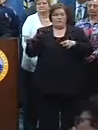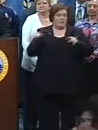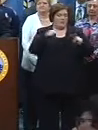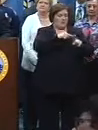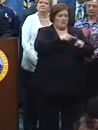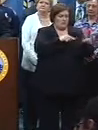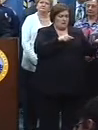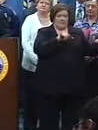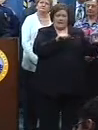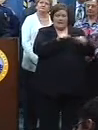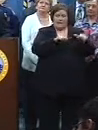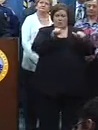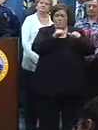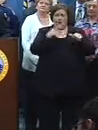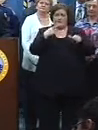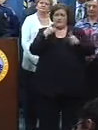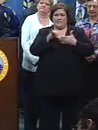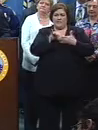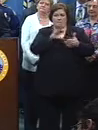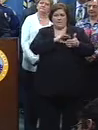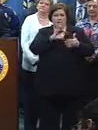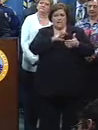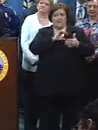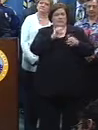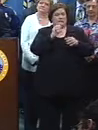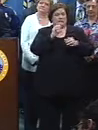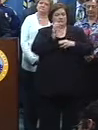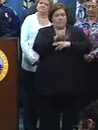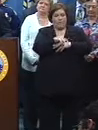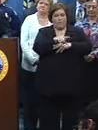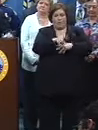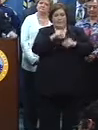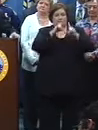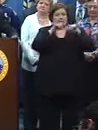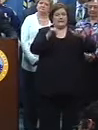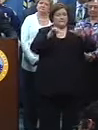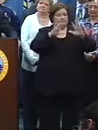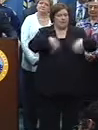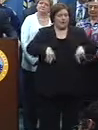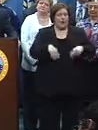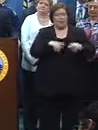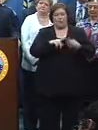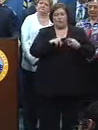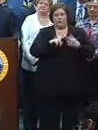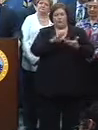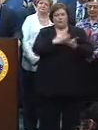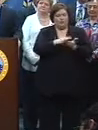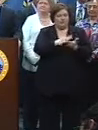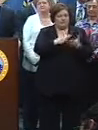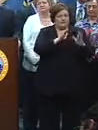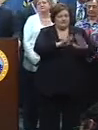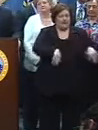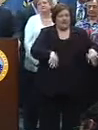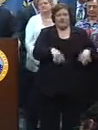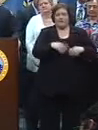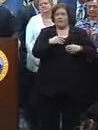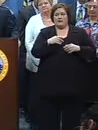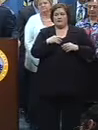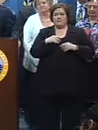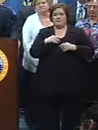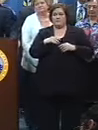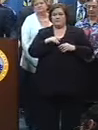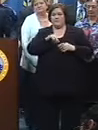we were told that police made people take down tents and grills and things like that. And then on the flip side, further uptown,